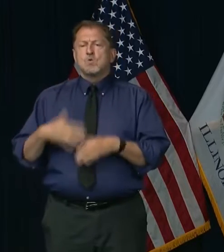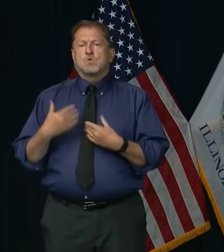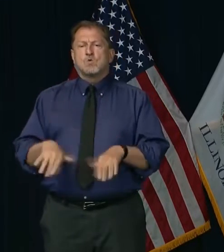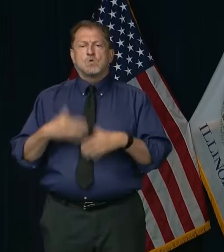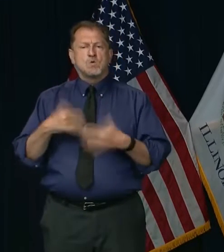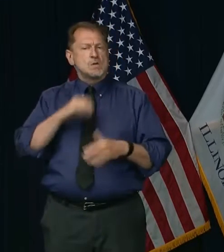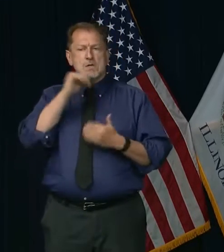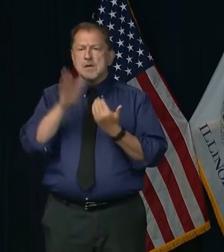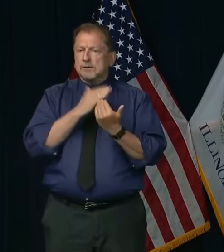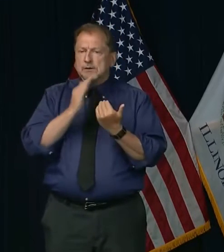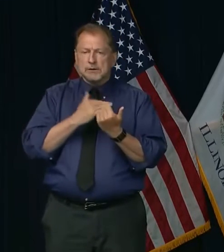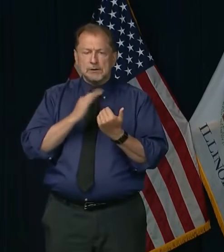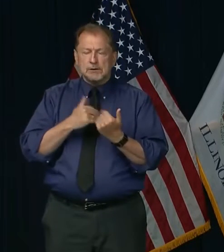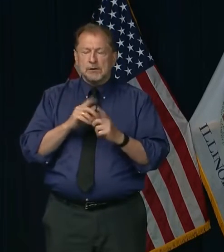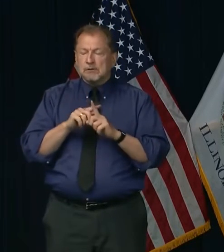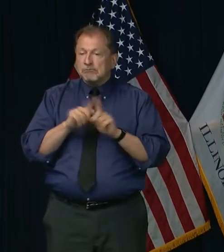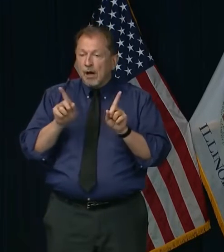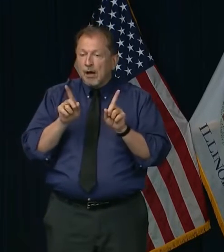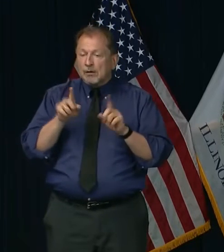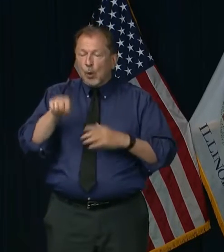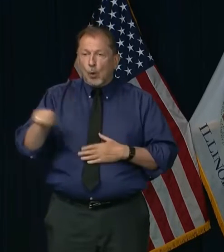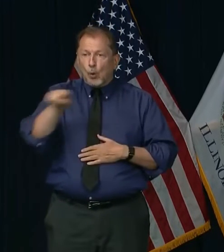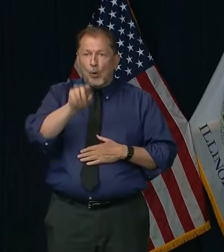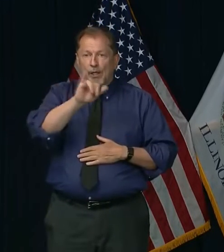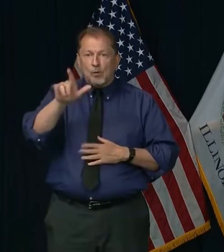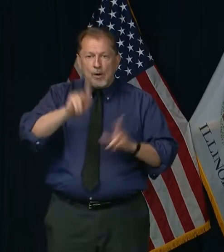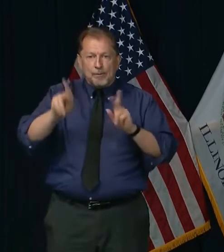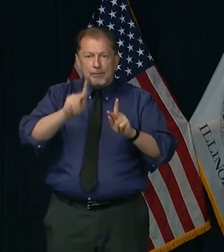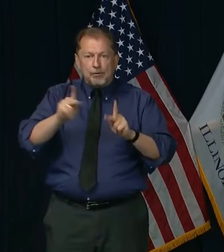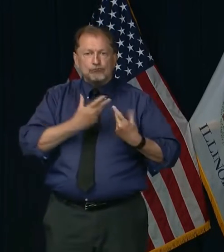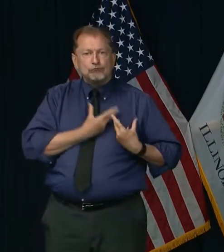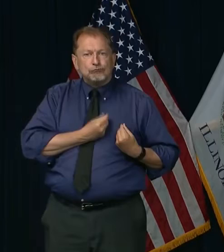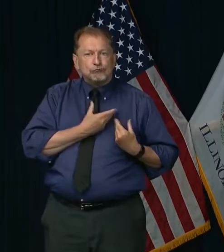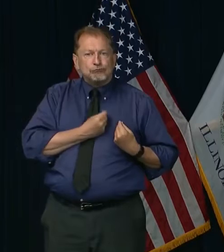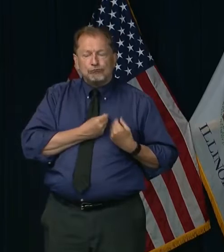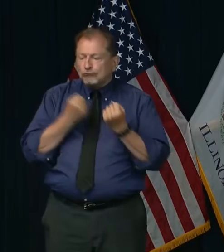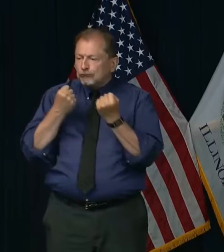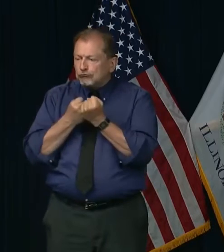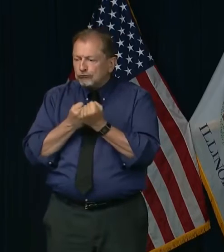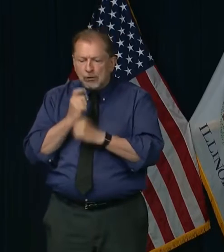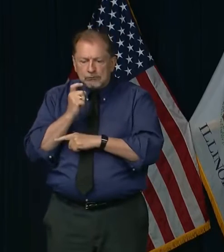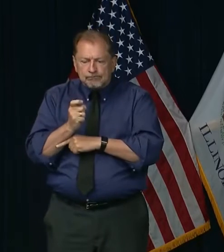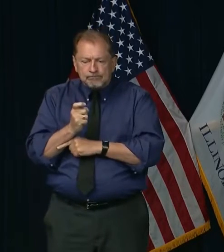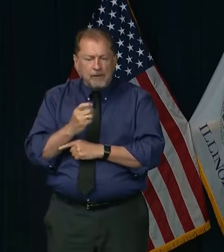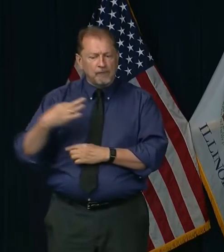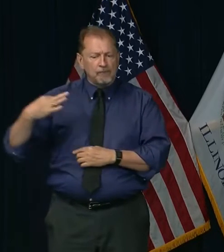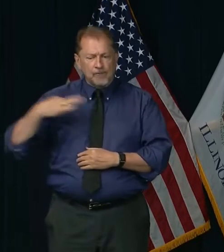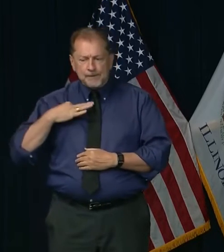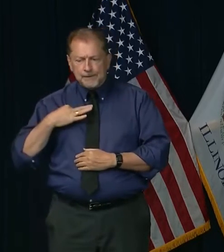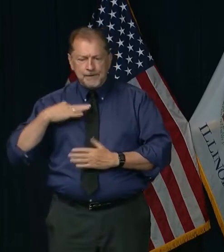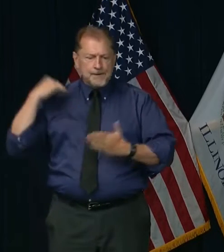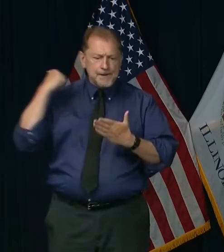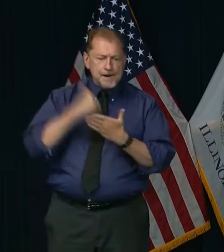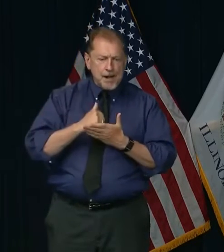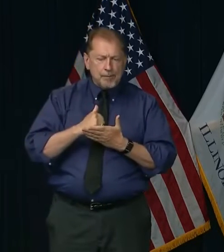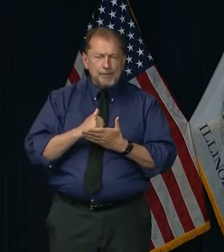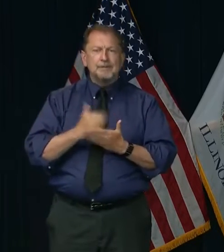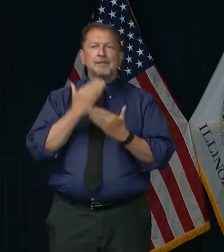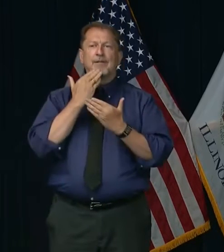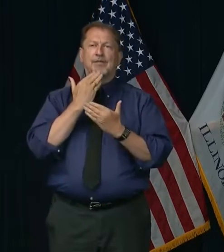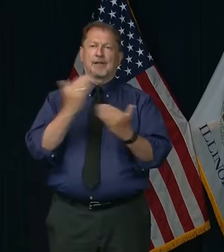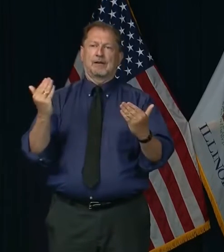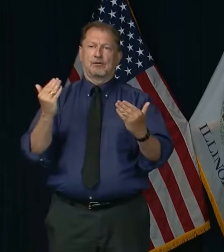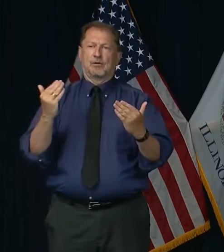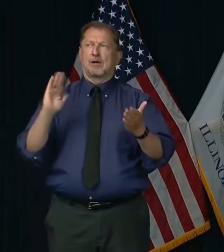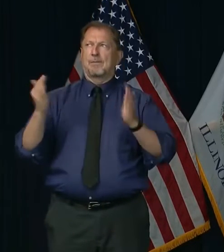it all, the people of Illinois prove themselves to be the kindest and most generous in the nation. Thank you. And now I'd like